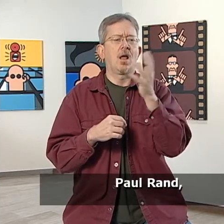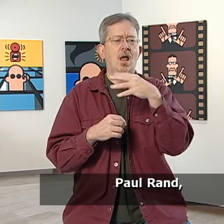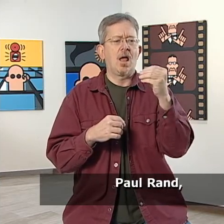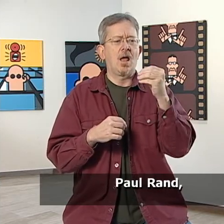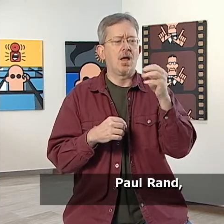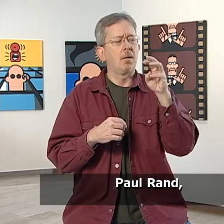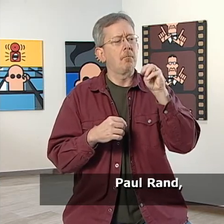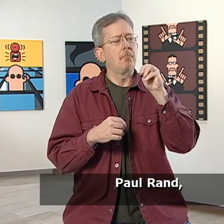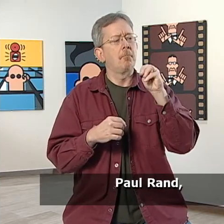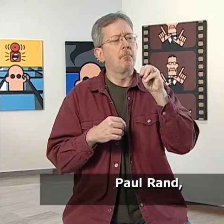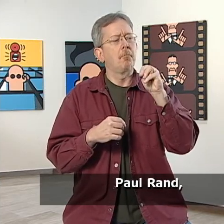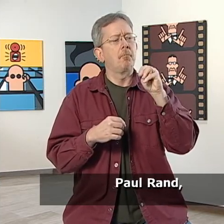Paul Rand,